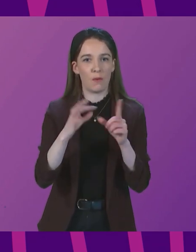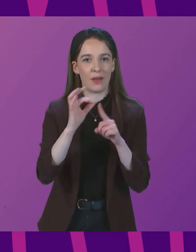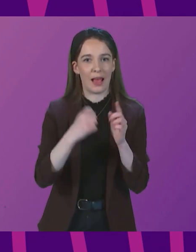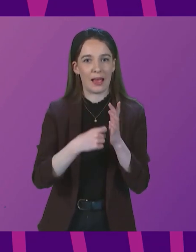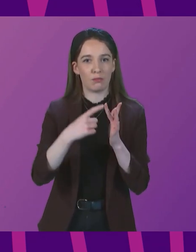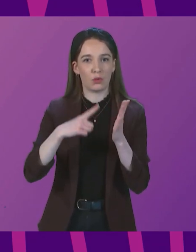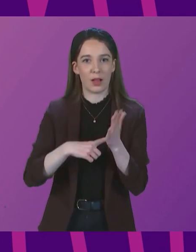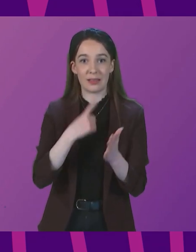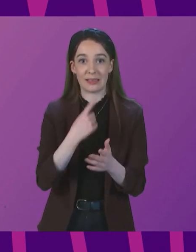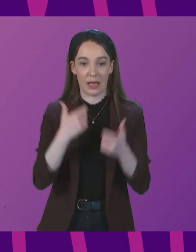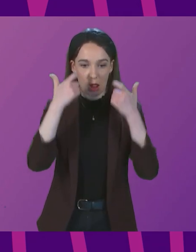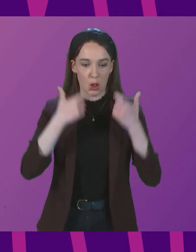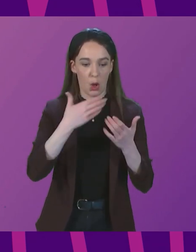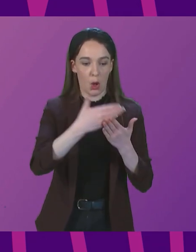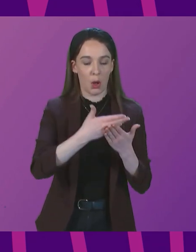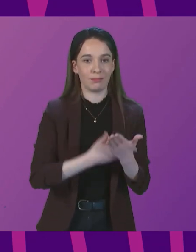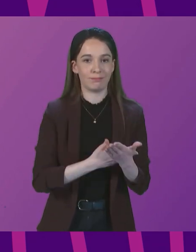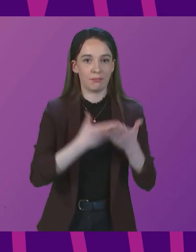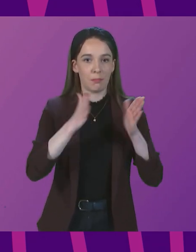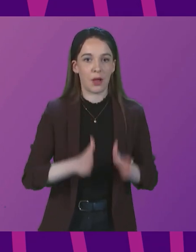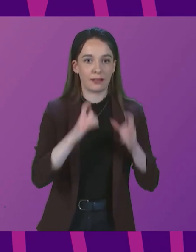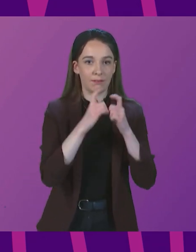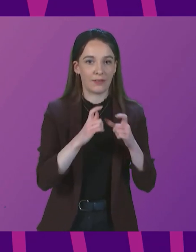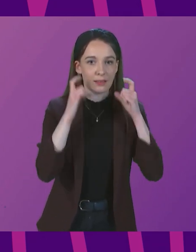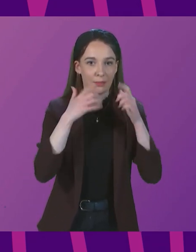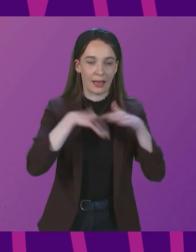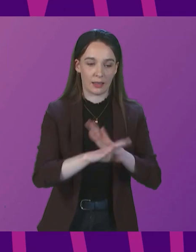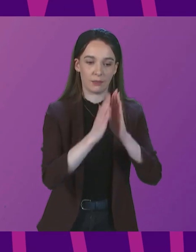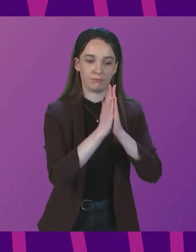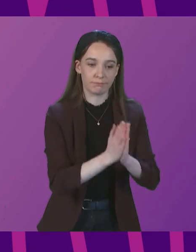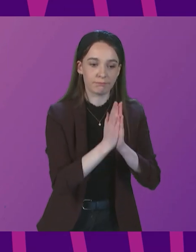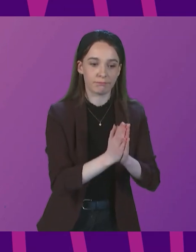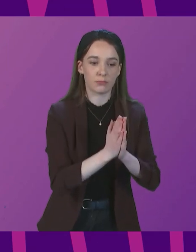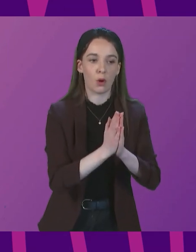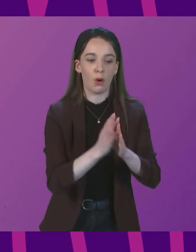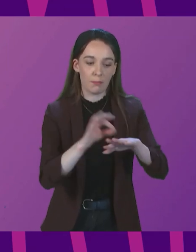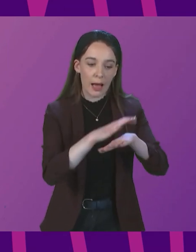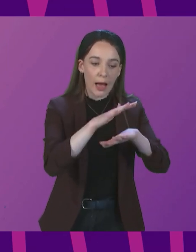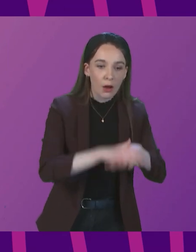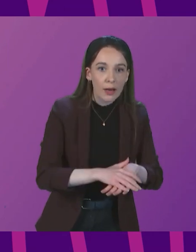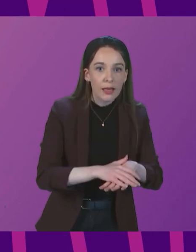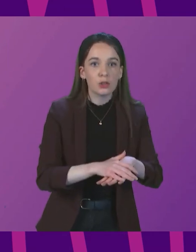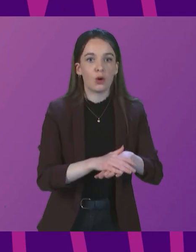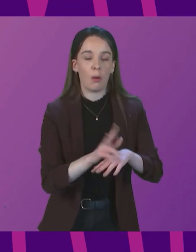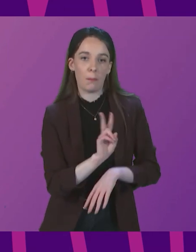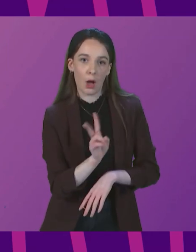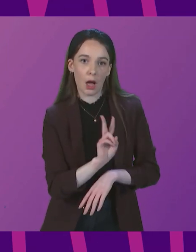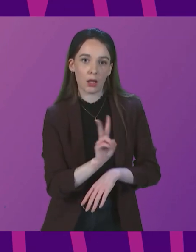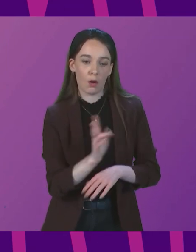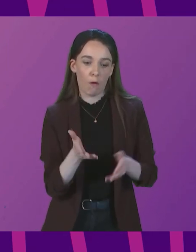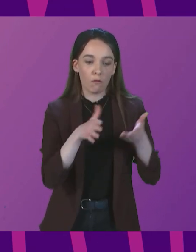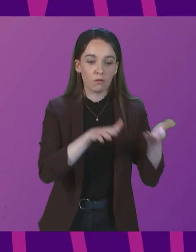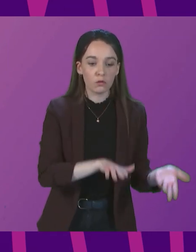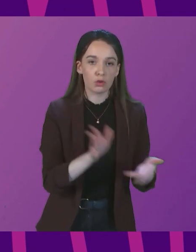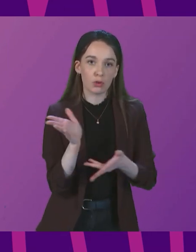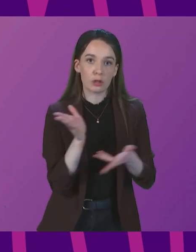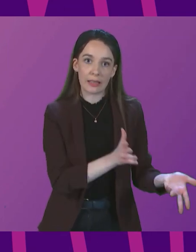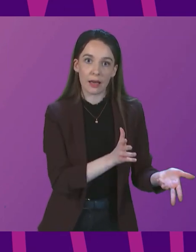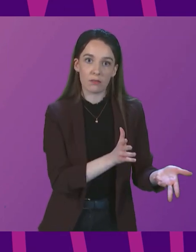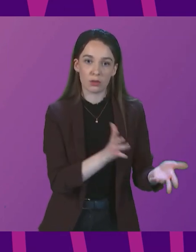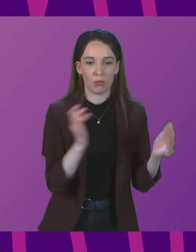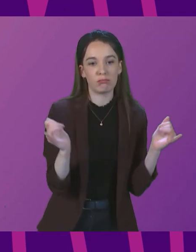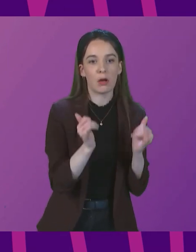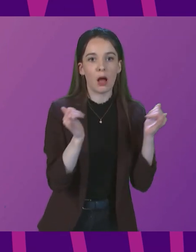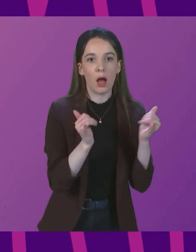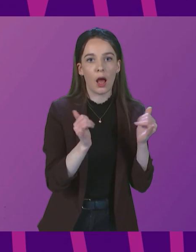to wear a face covering in places of worship or while attending a marriage ceremony, a civil partnership registration or a funeral service or commemorative